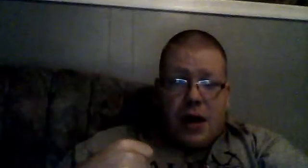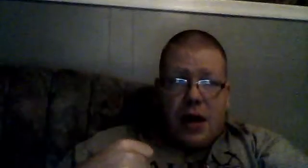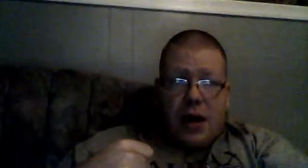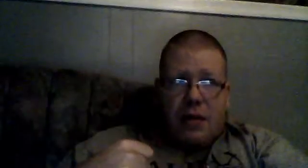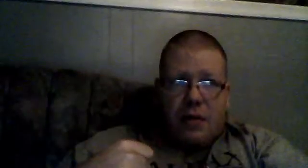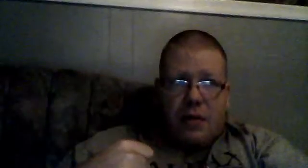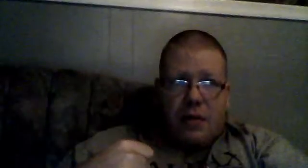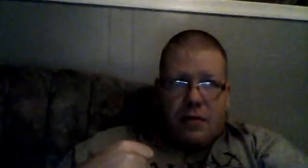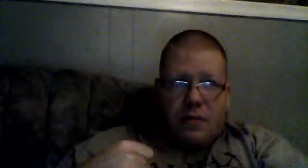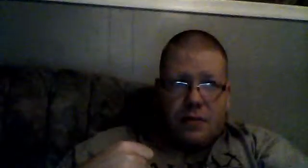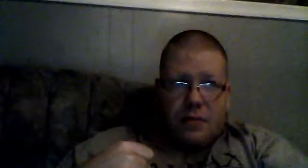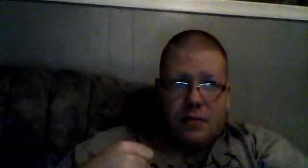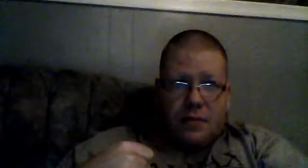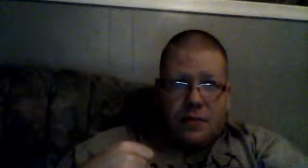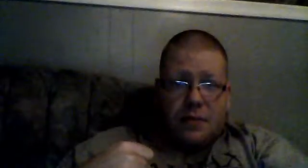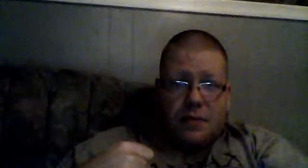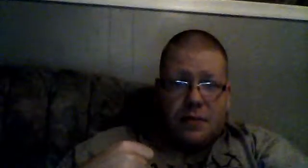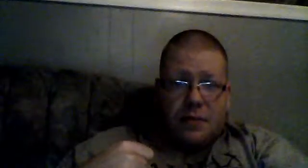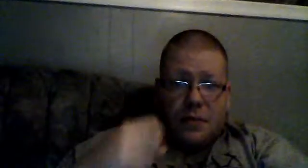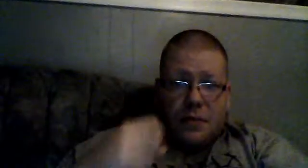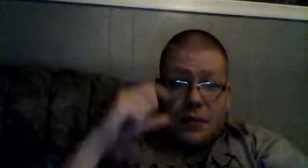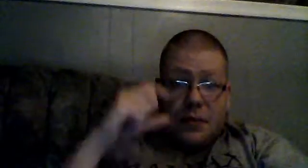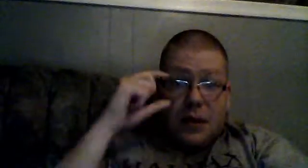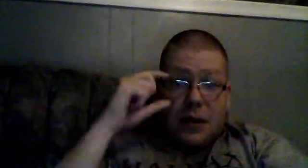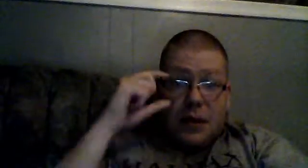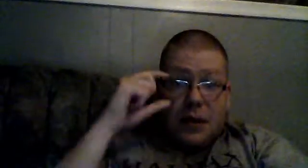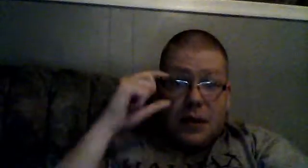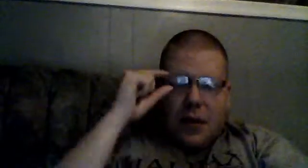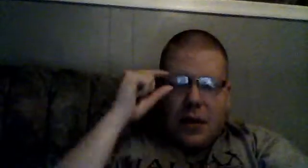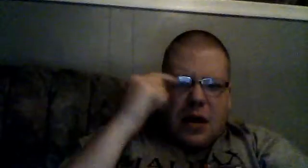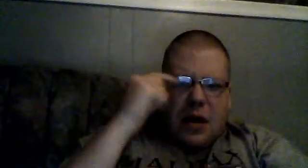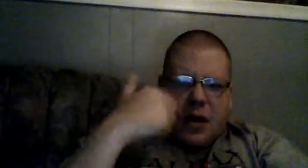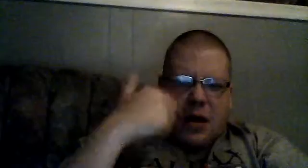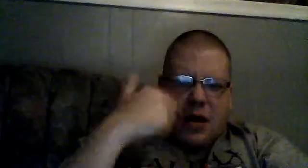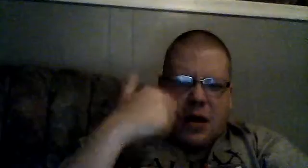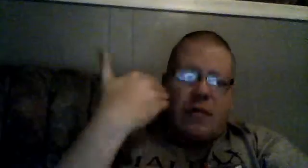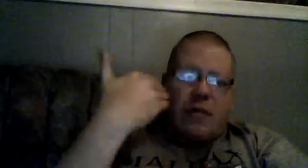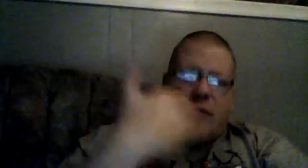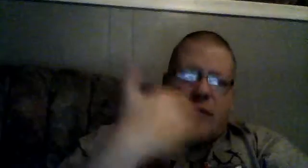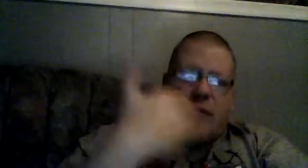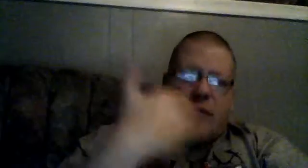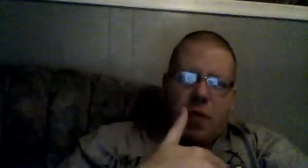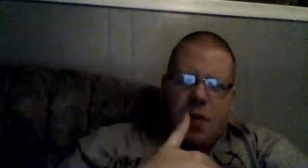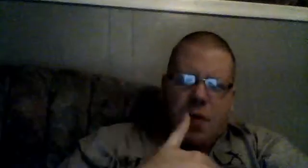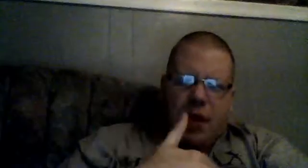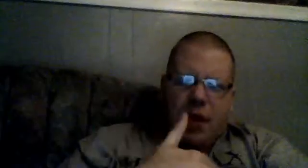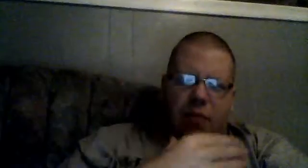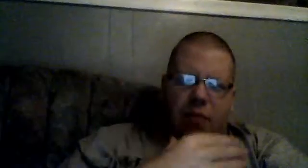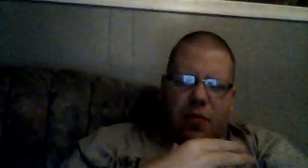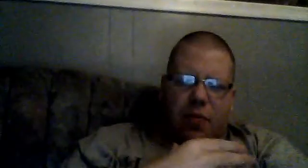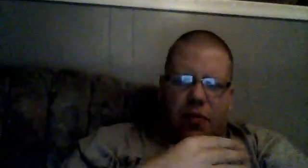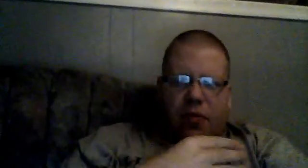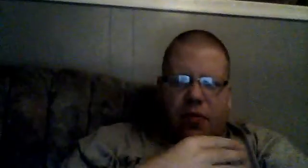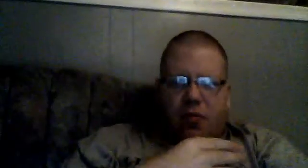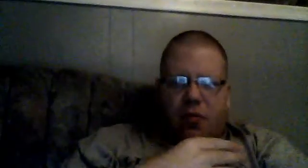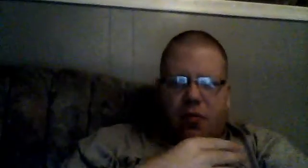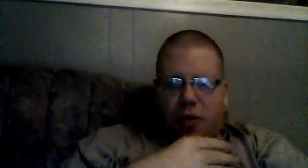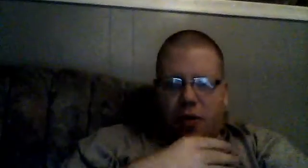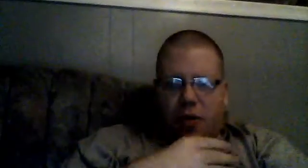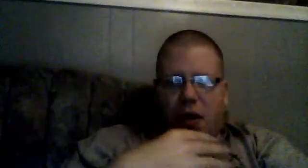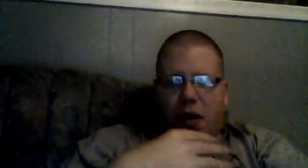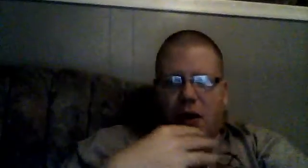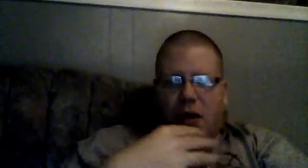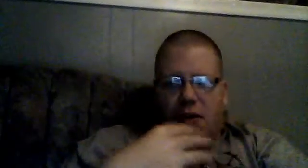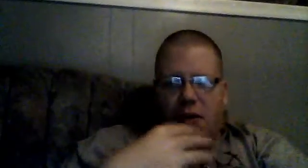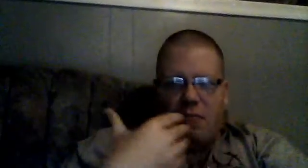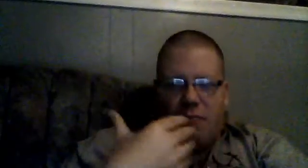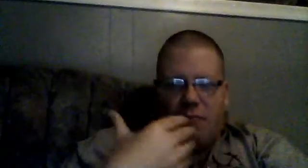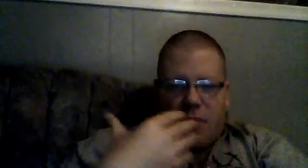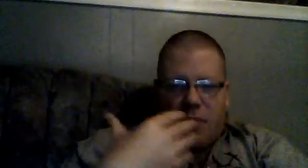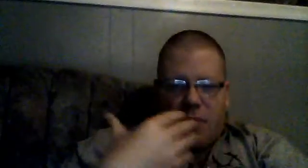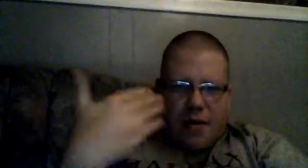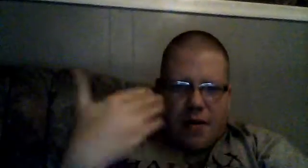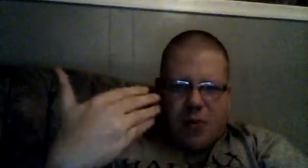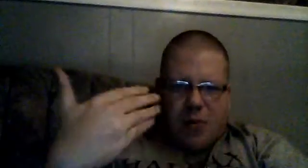show people that, people who are disabled,